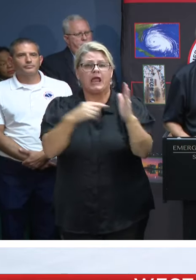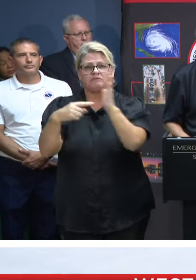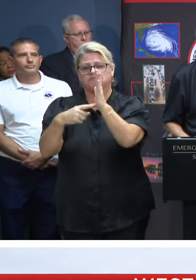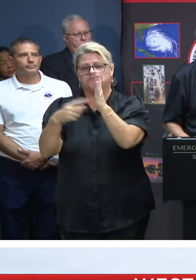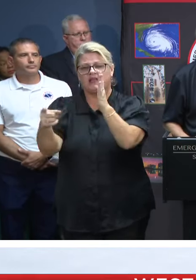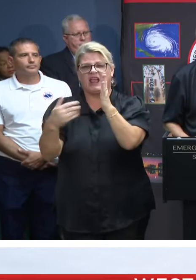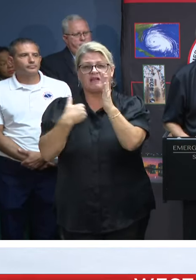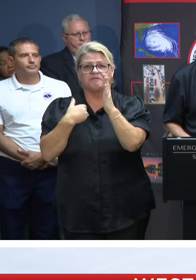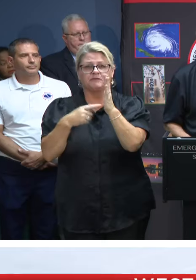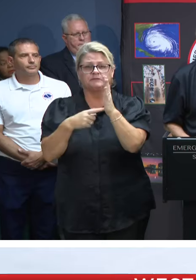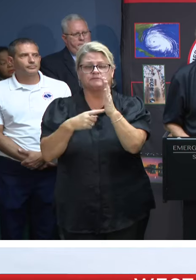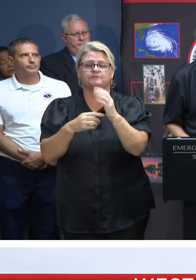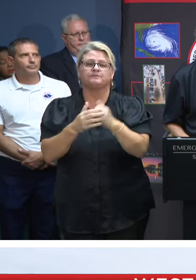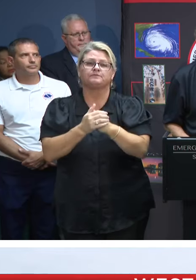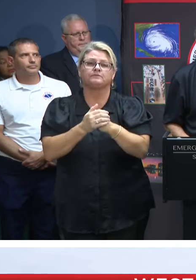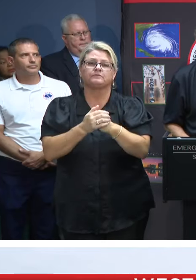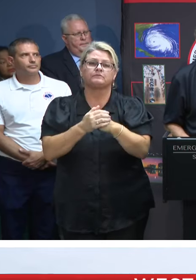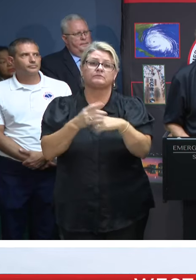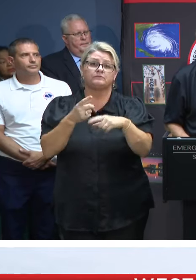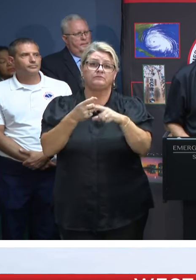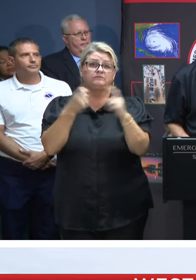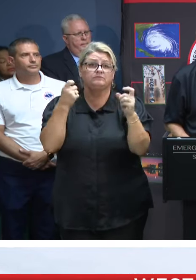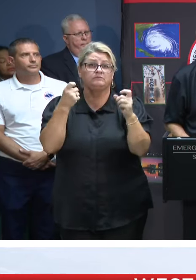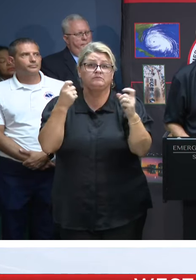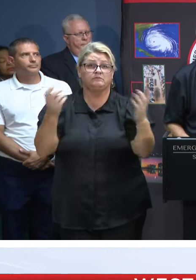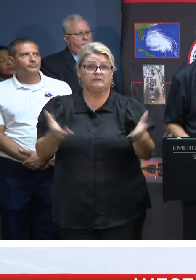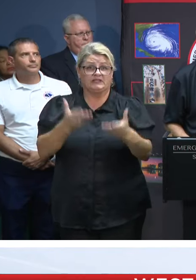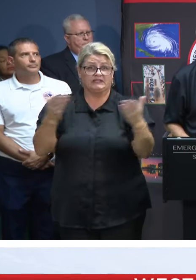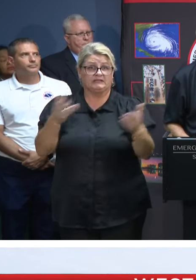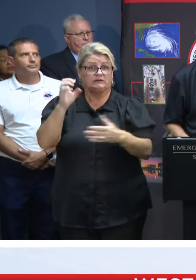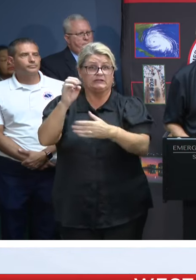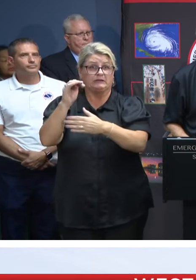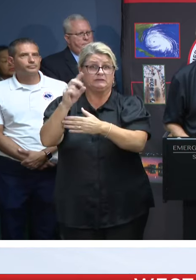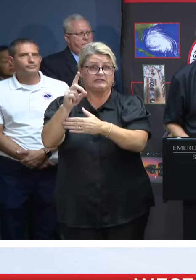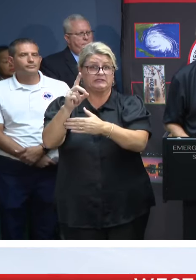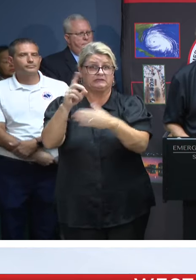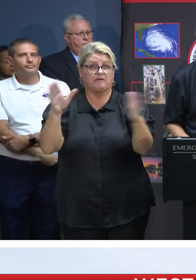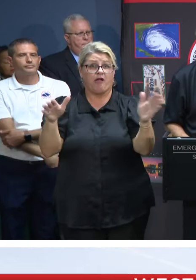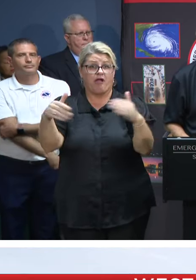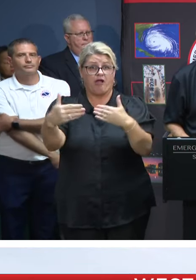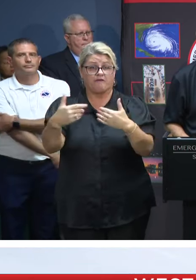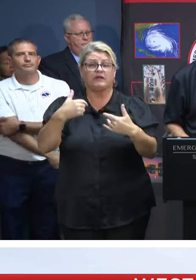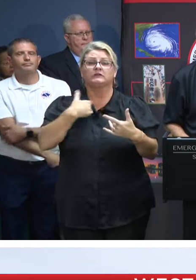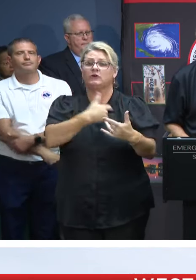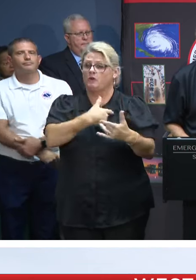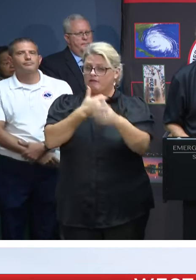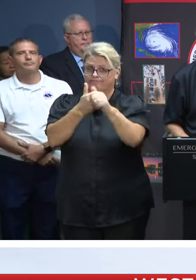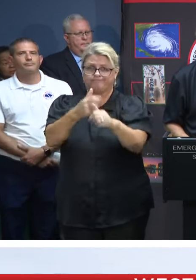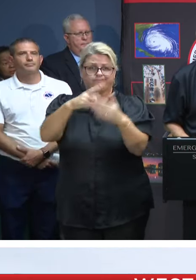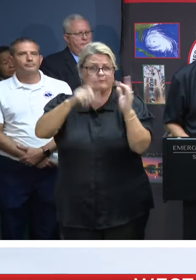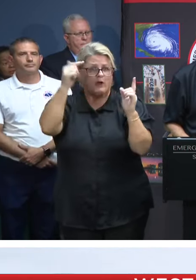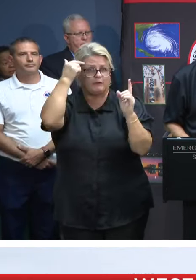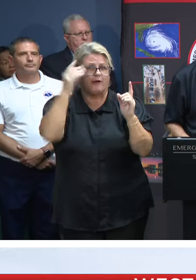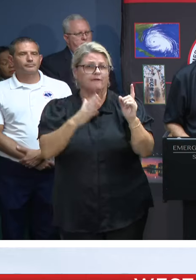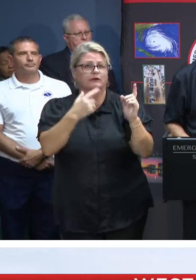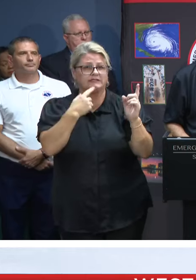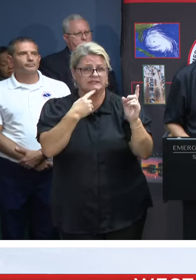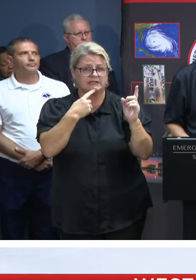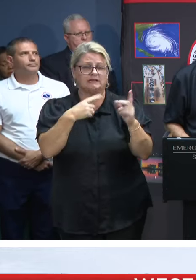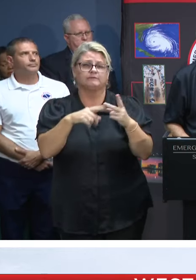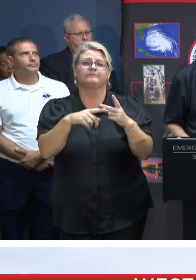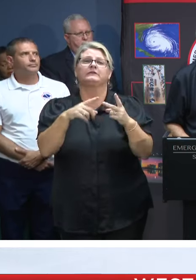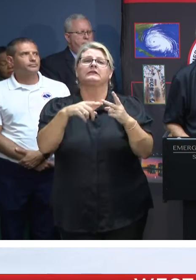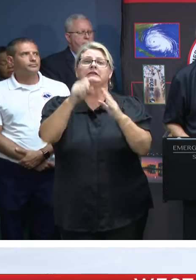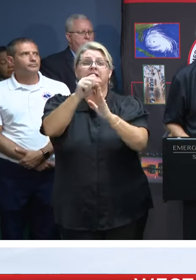And then from an operational perspective, we are taking several actions at the state under the direction of the governor. The State Emergency